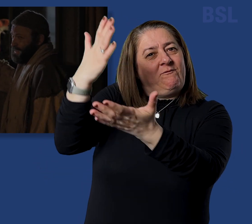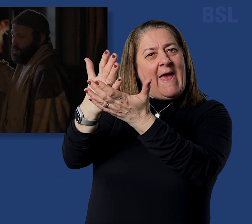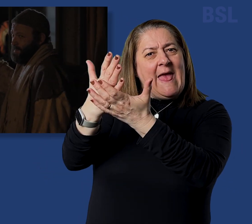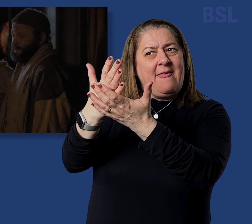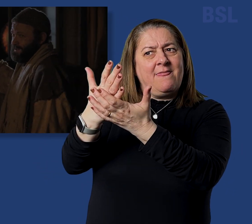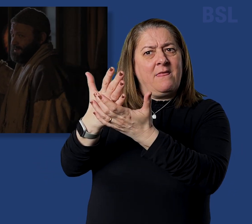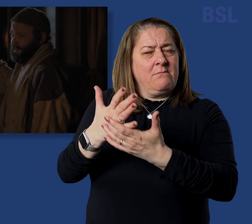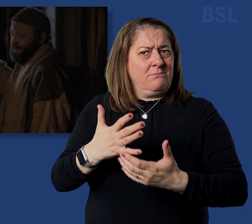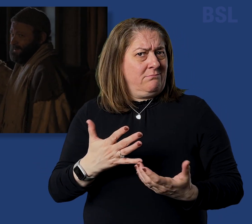the promise.